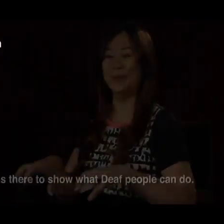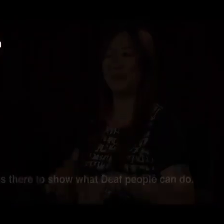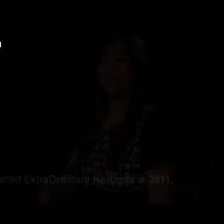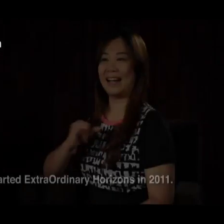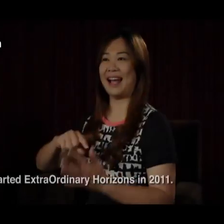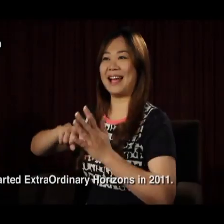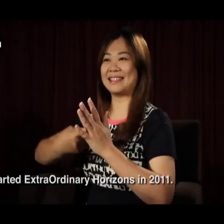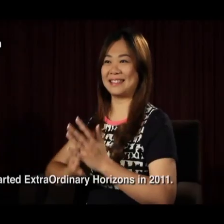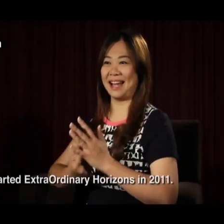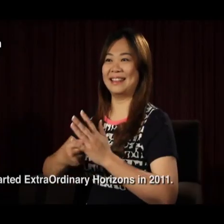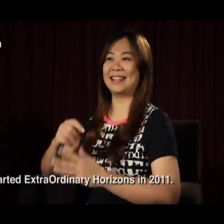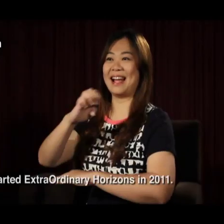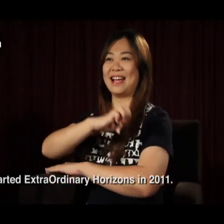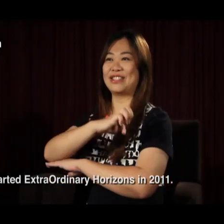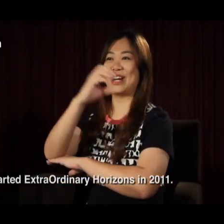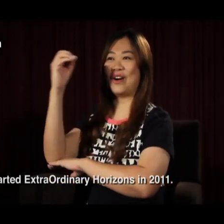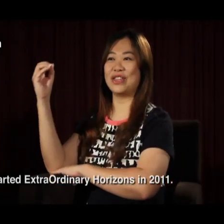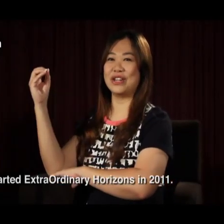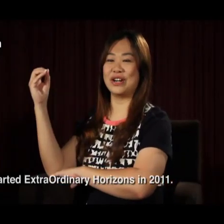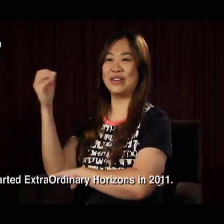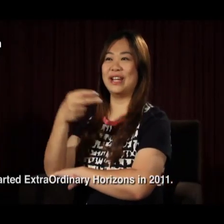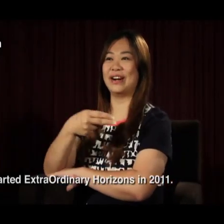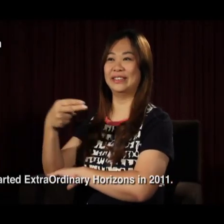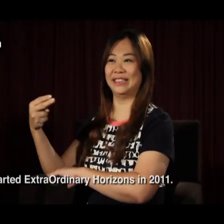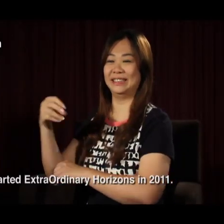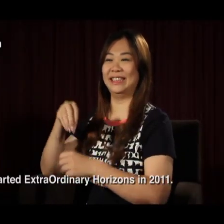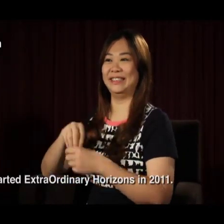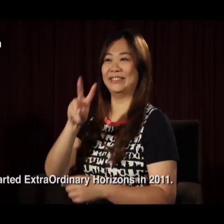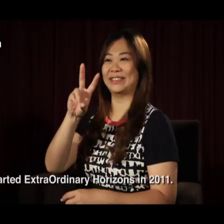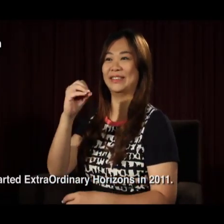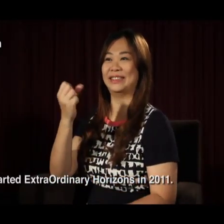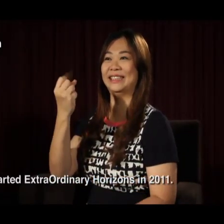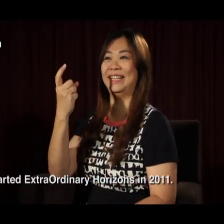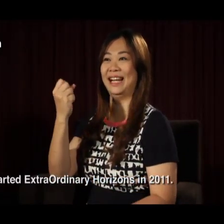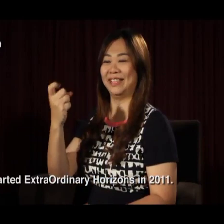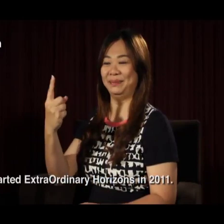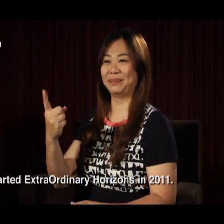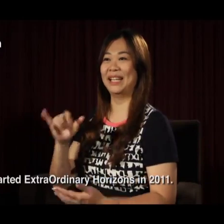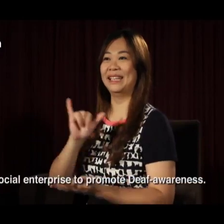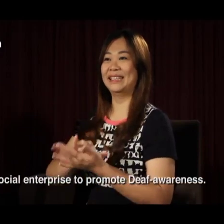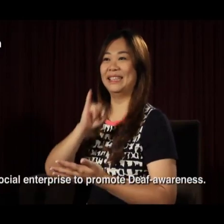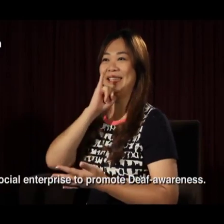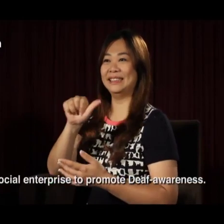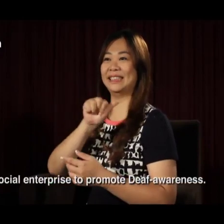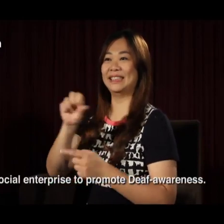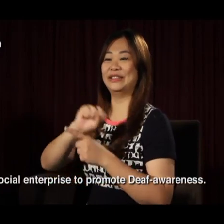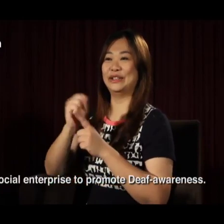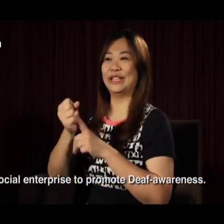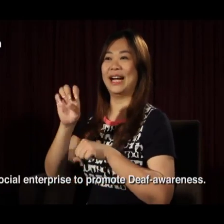I started Extraordinary Horizons in 2011. This is a social